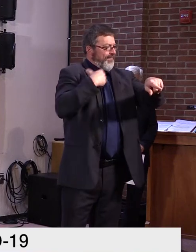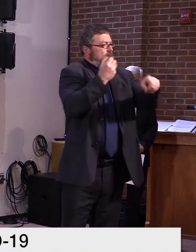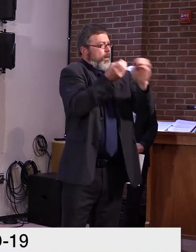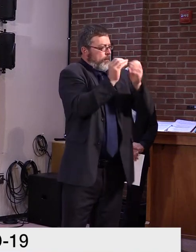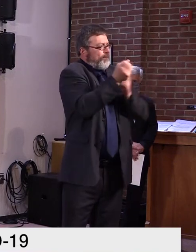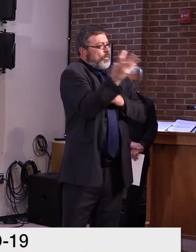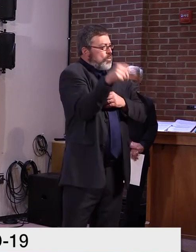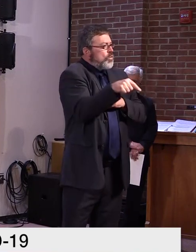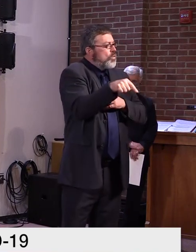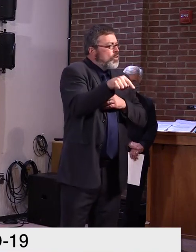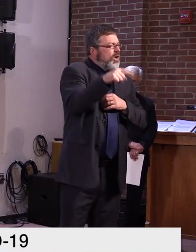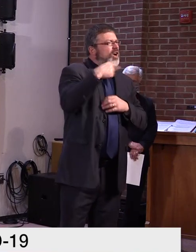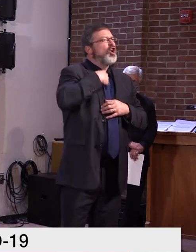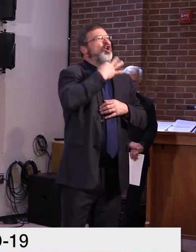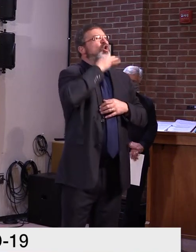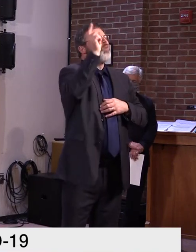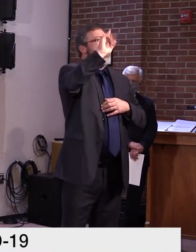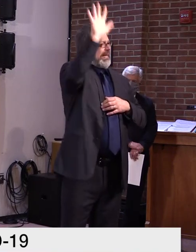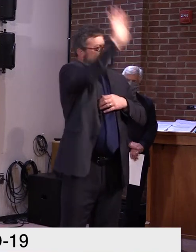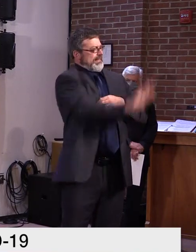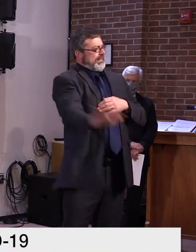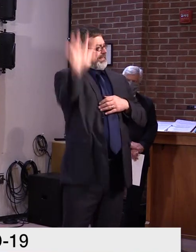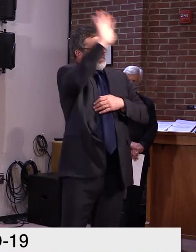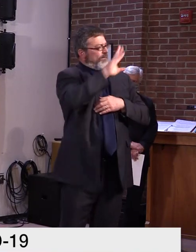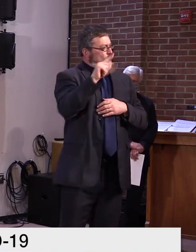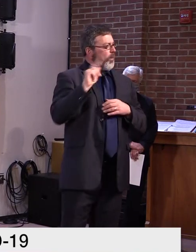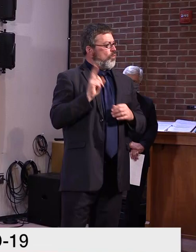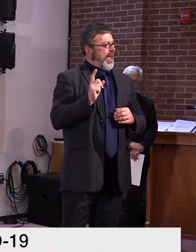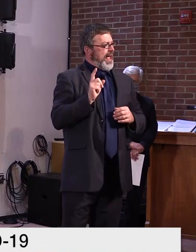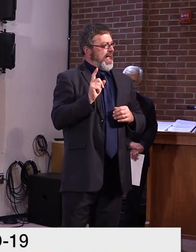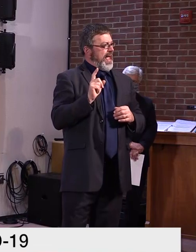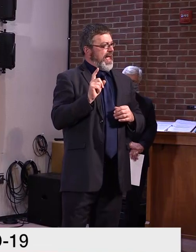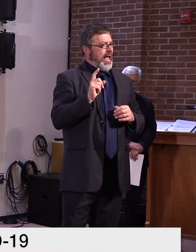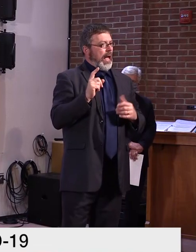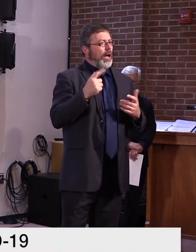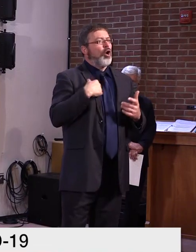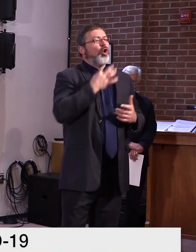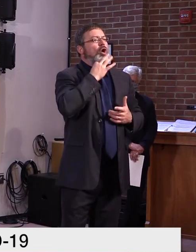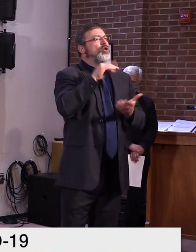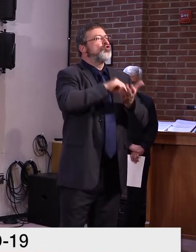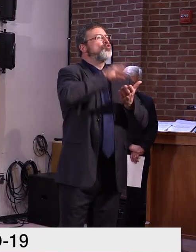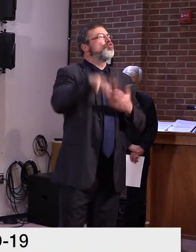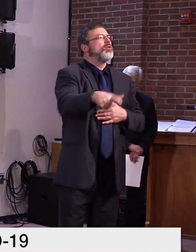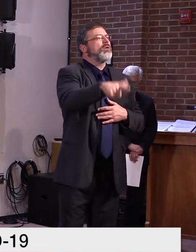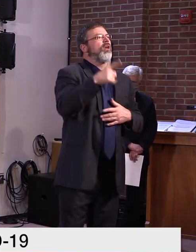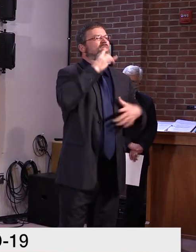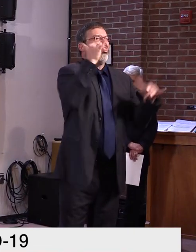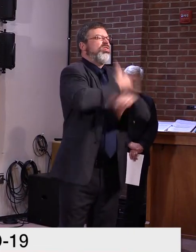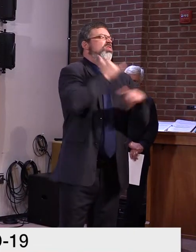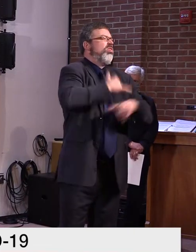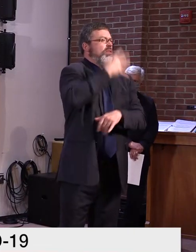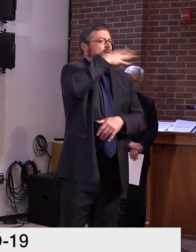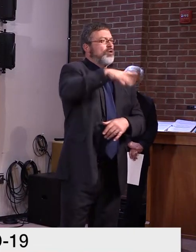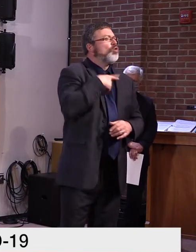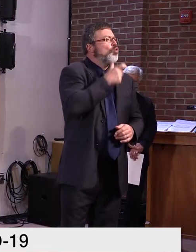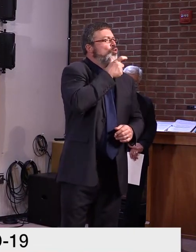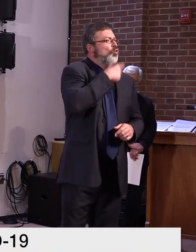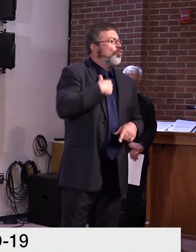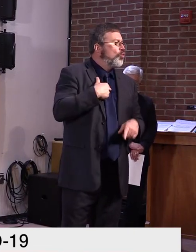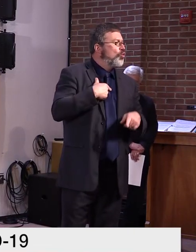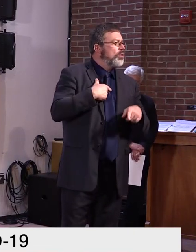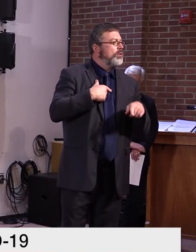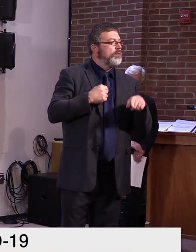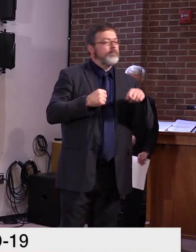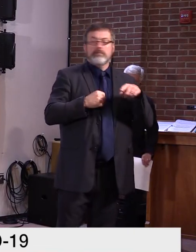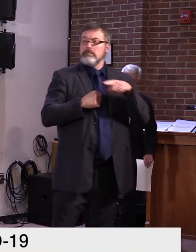yeah, I'm not sure. Who's Who is it? Yeah. Possibly. Commissioner Peechek or, um, Dr. Schneider, do